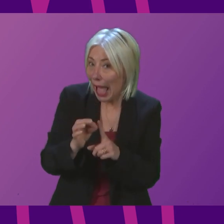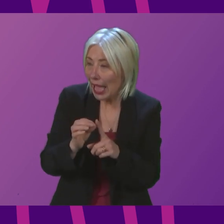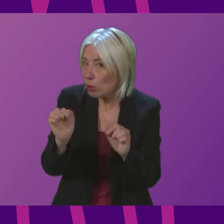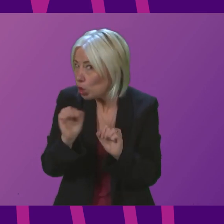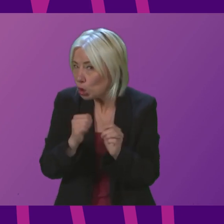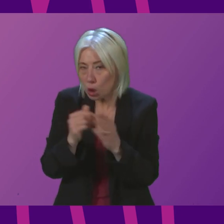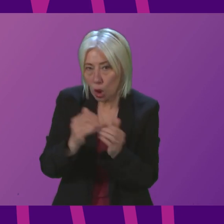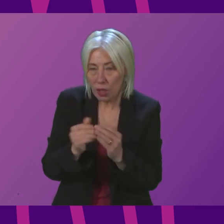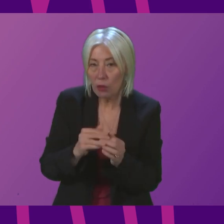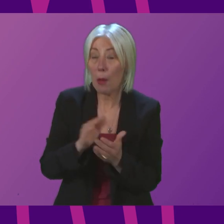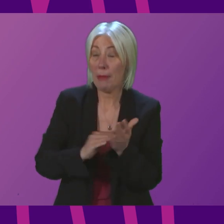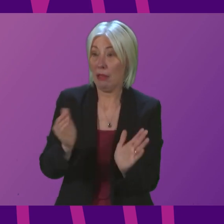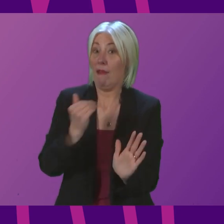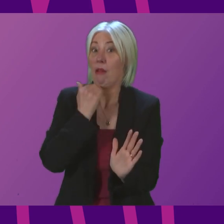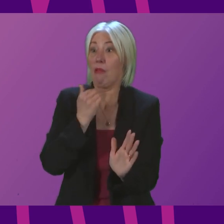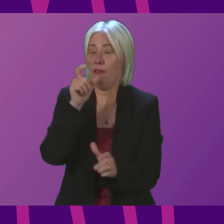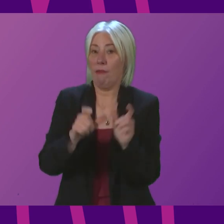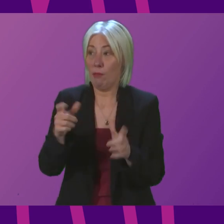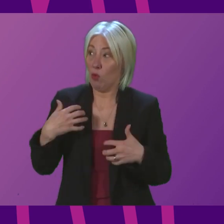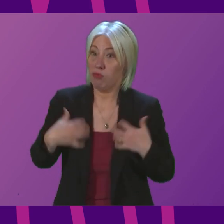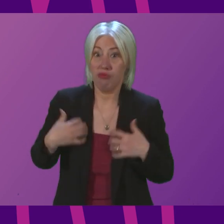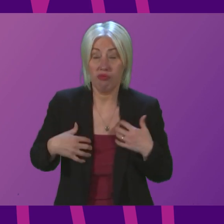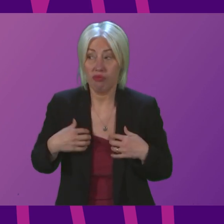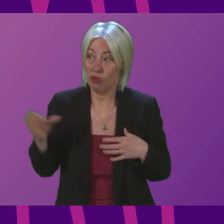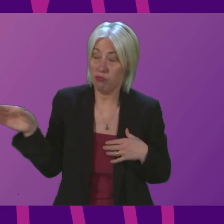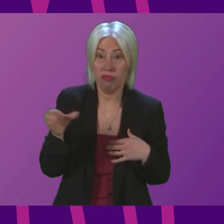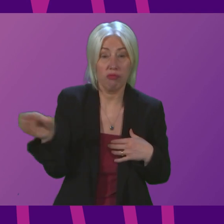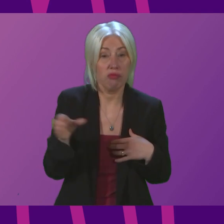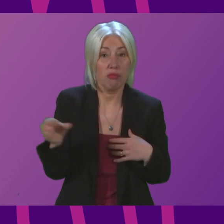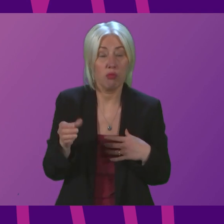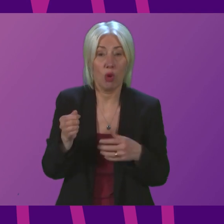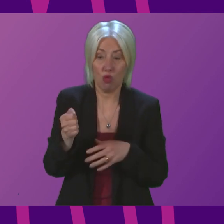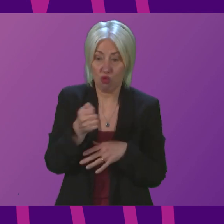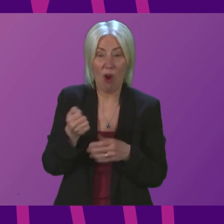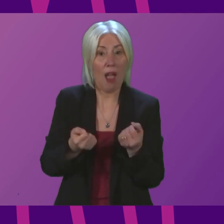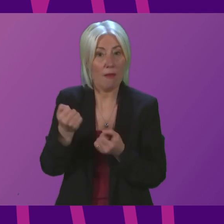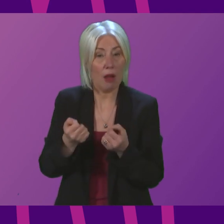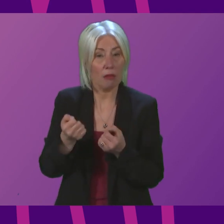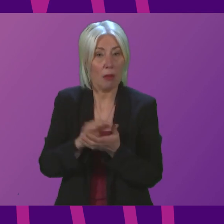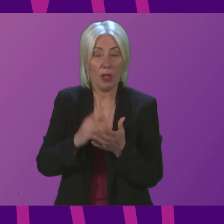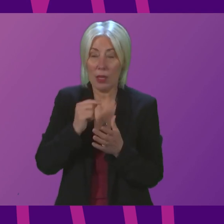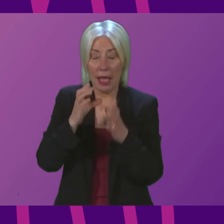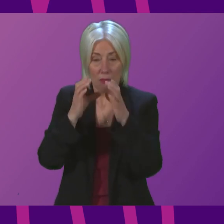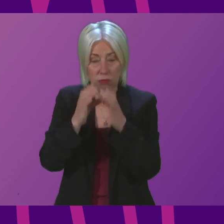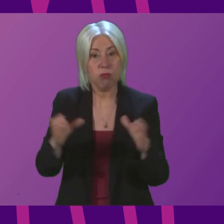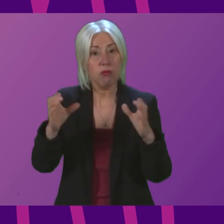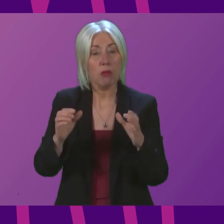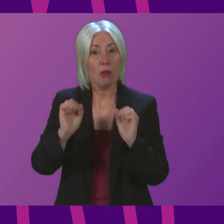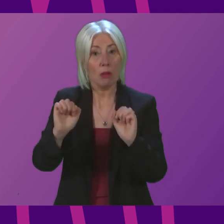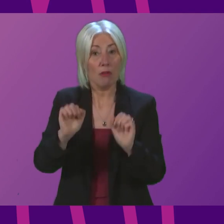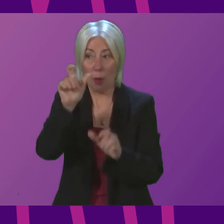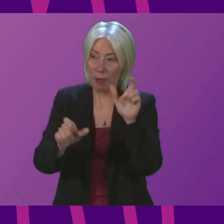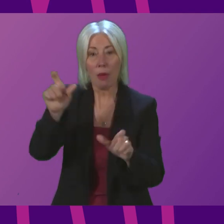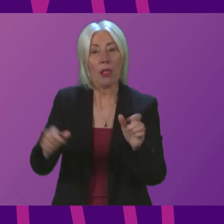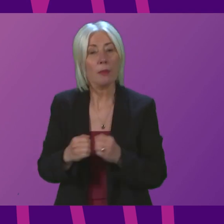a supply of candidates coming into driver training that will allow us to expand the availability of driving personnel